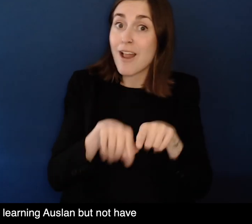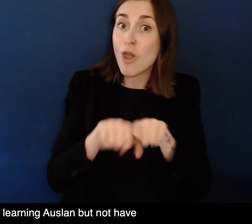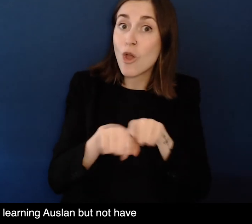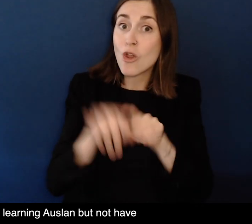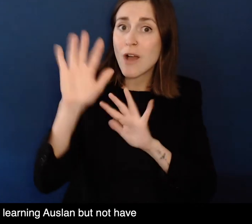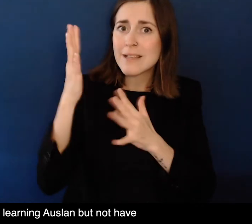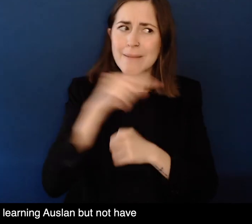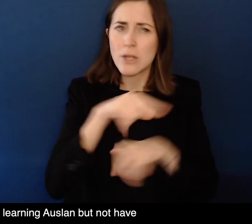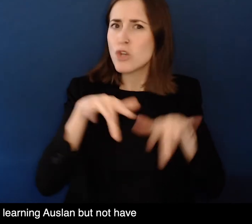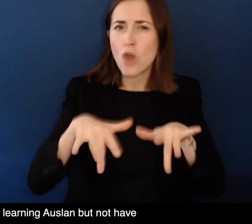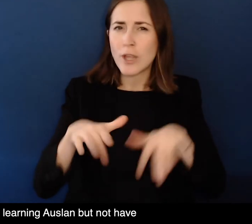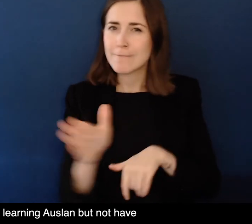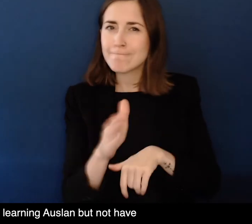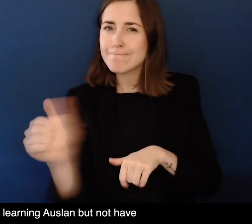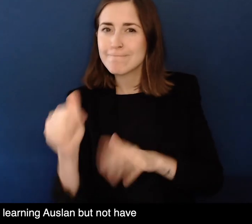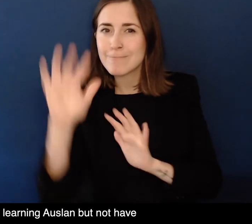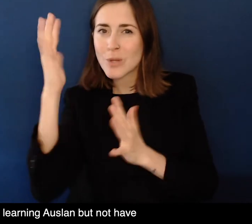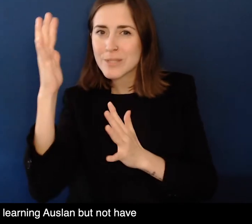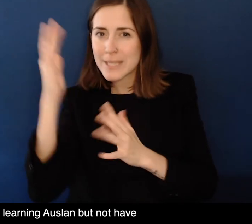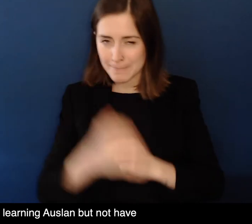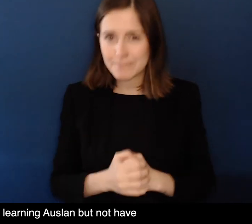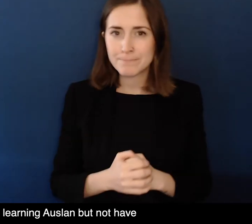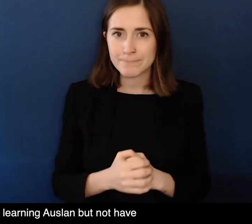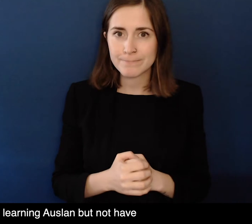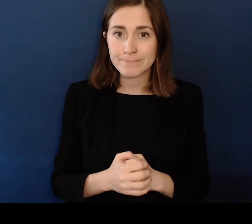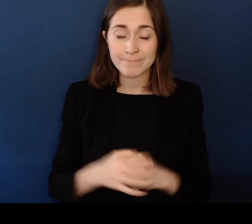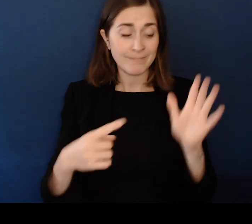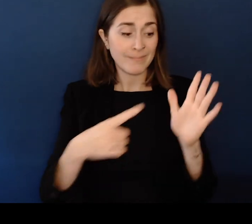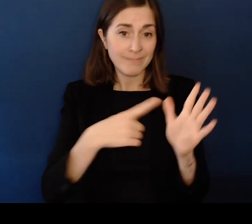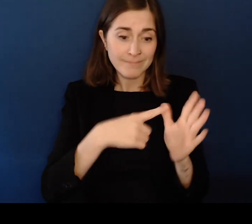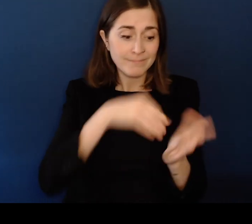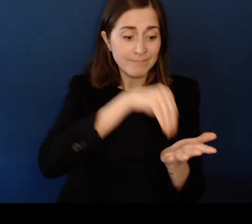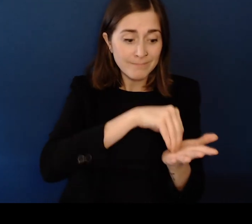be learning Auslan But not have proficient enough Auslan To use this functionally